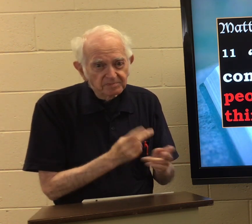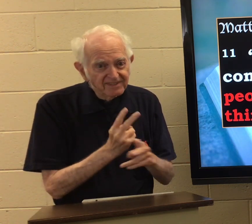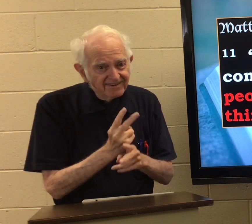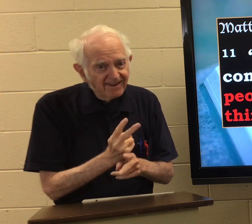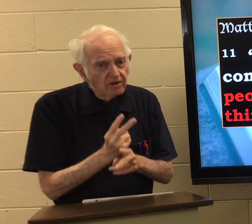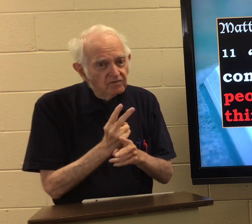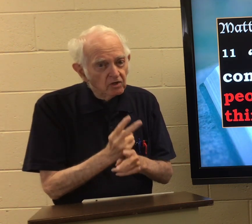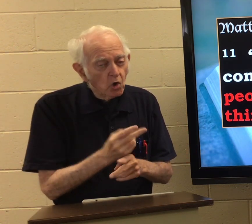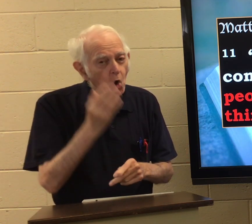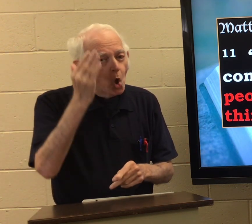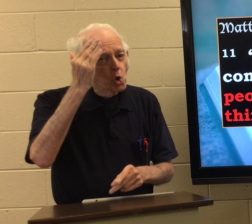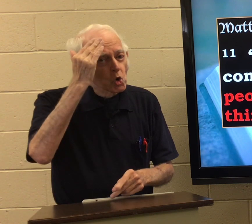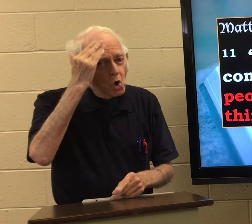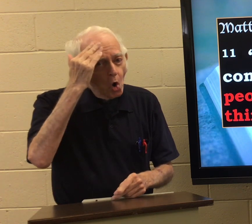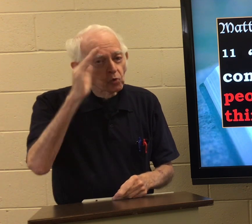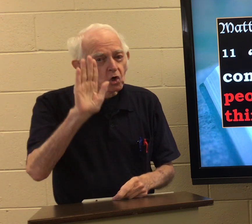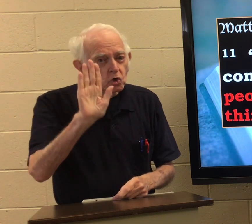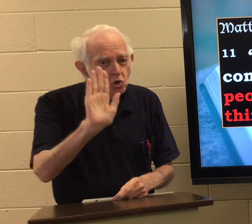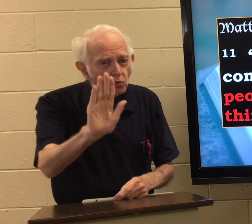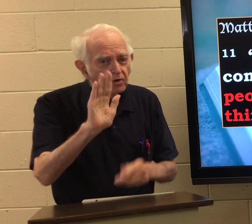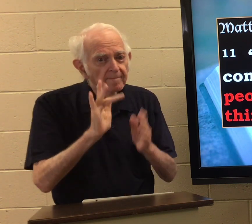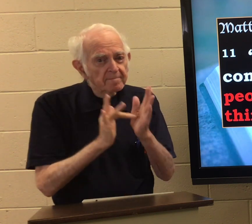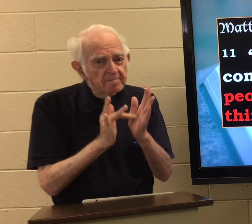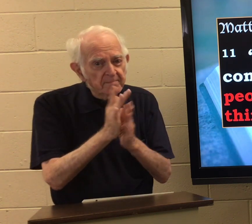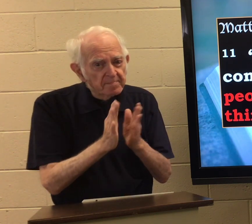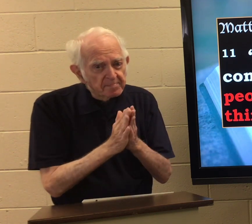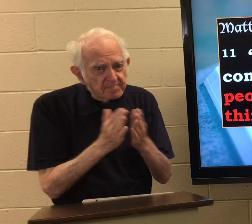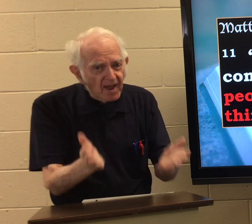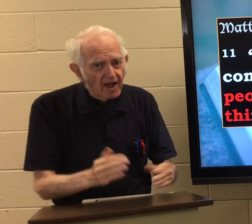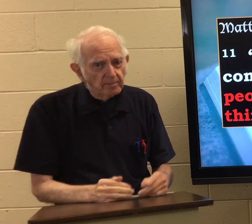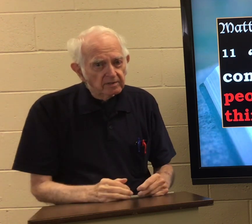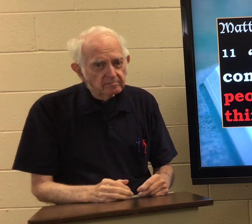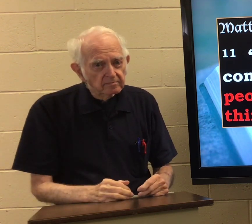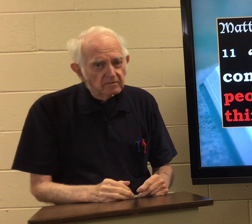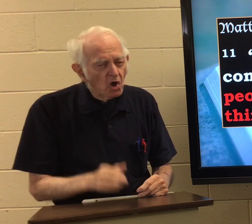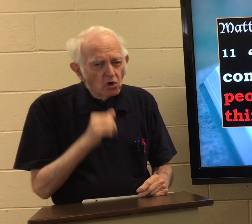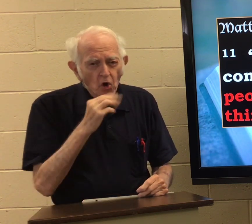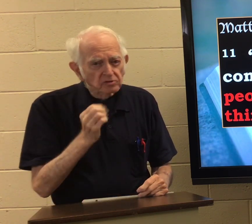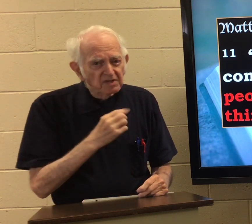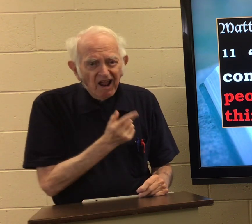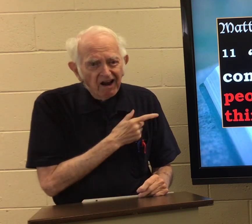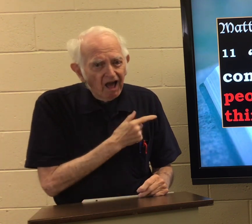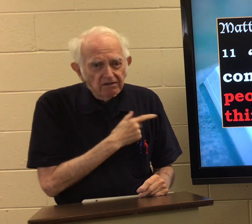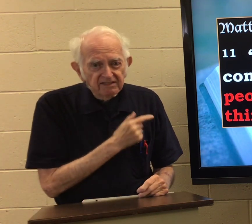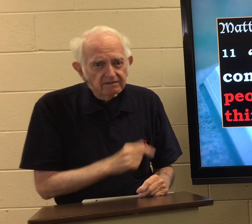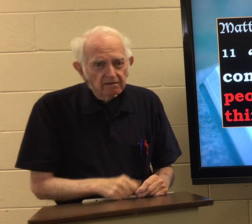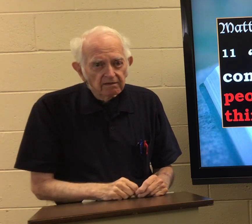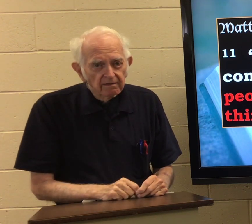So be careful. Know your Bible. Don't be lazy.